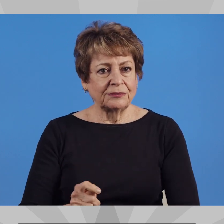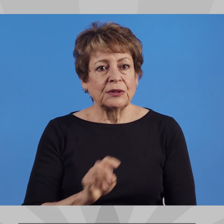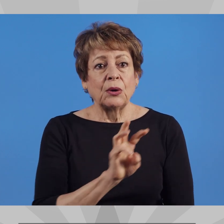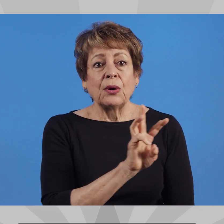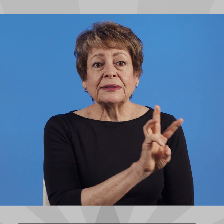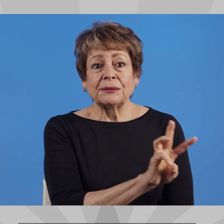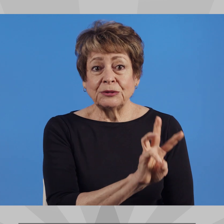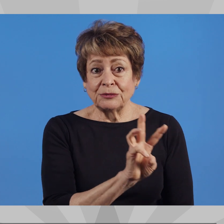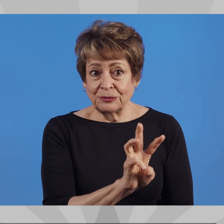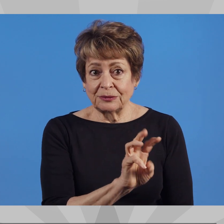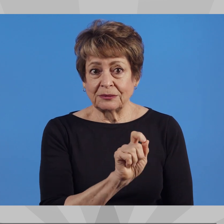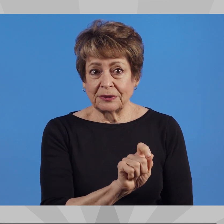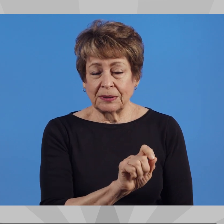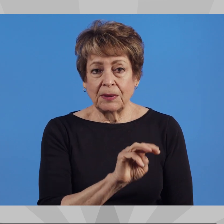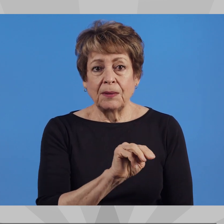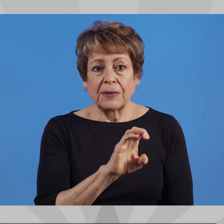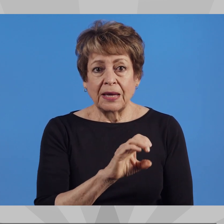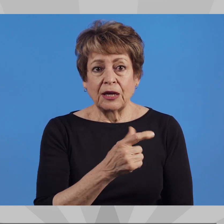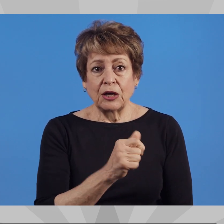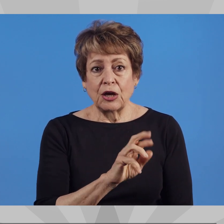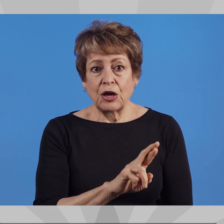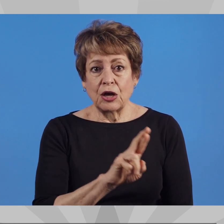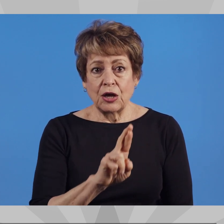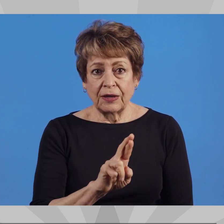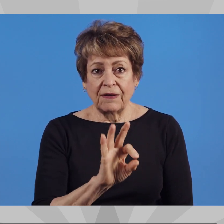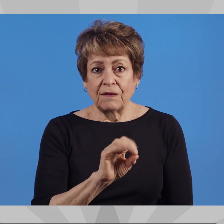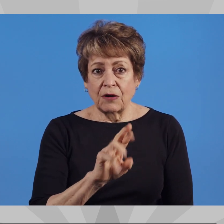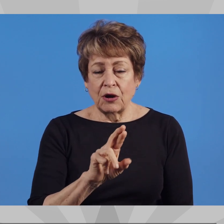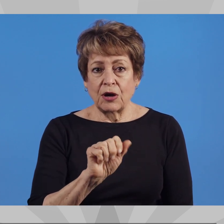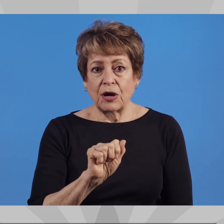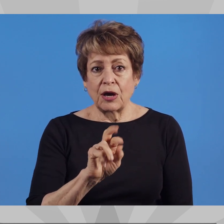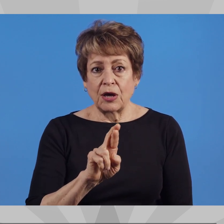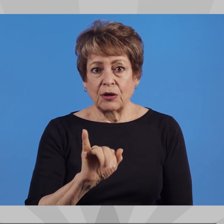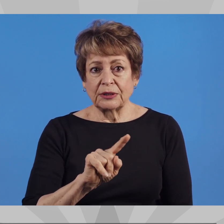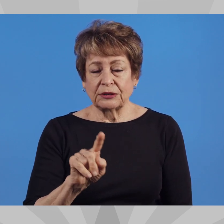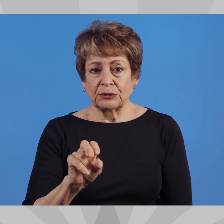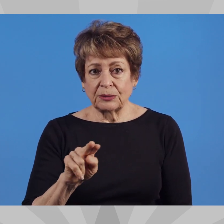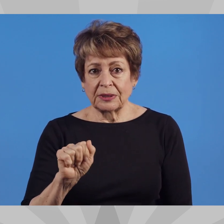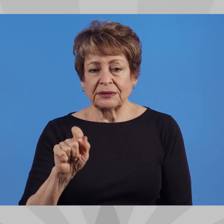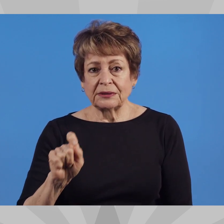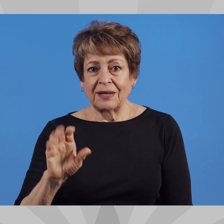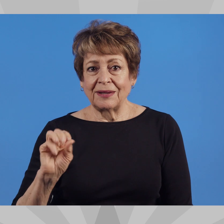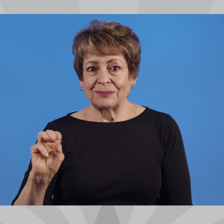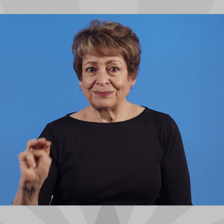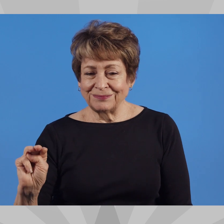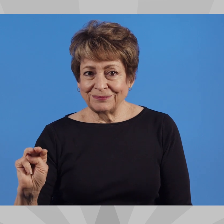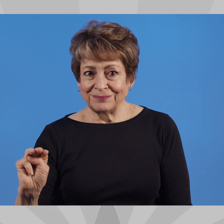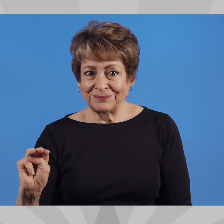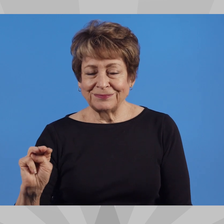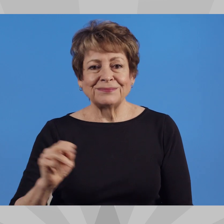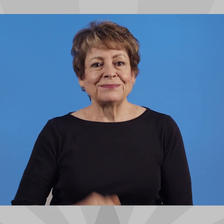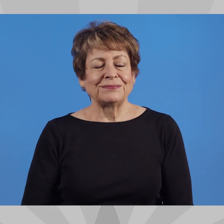Website www.mcarrforarizona.com